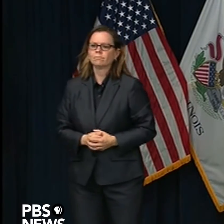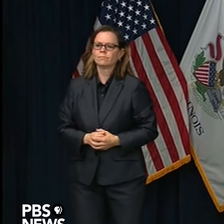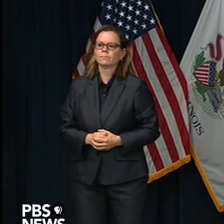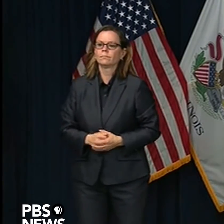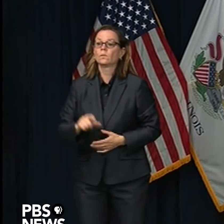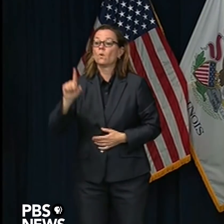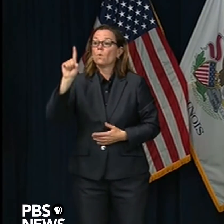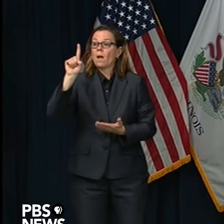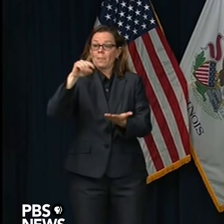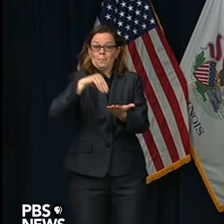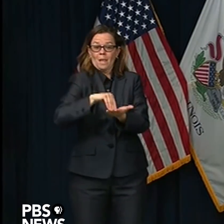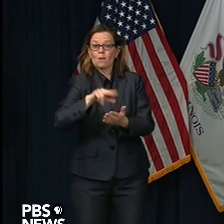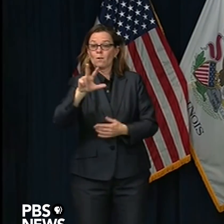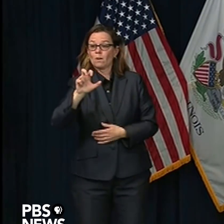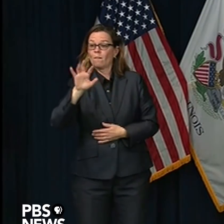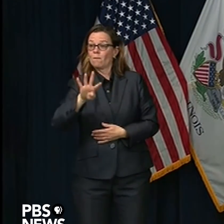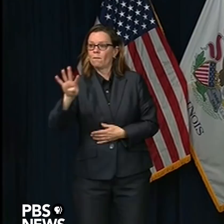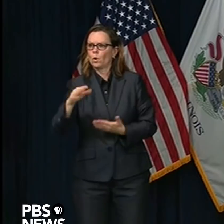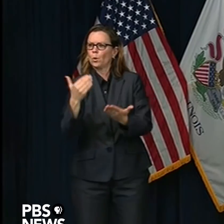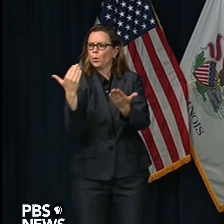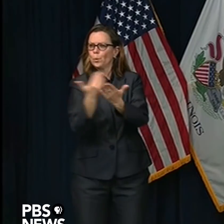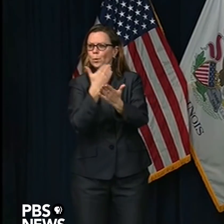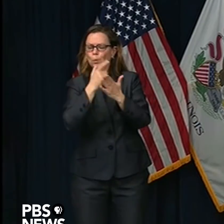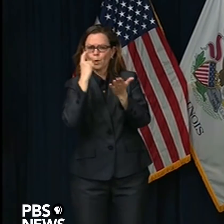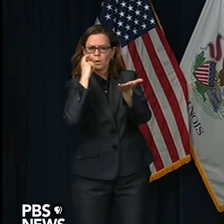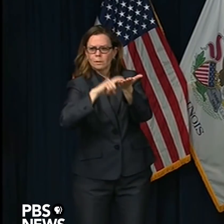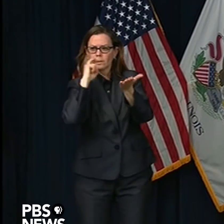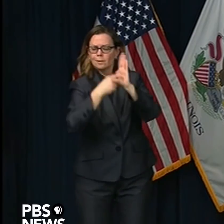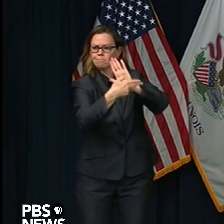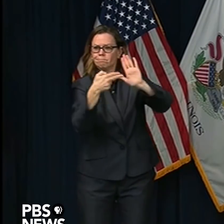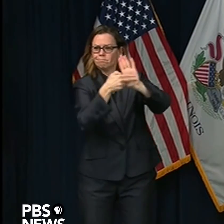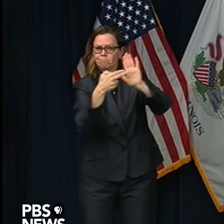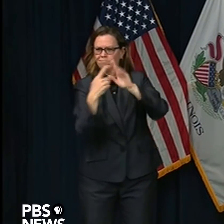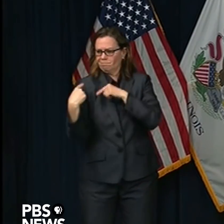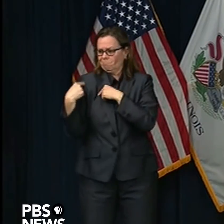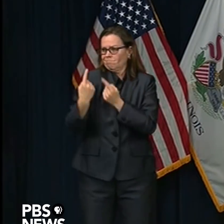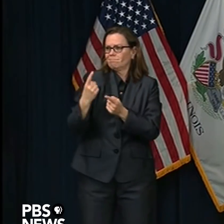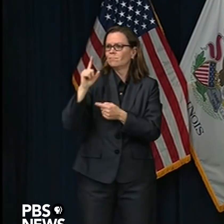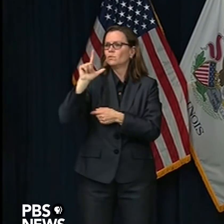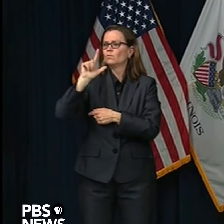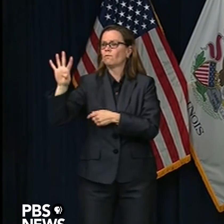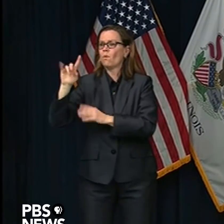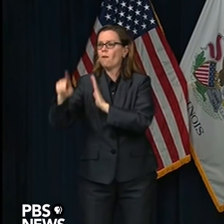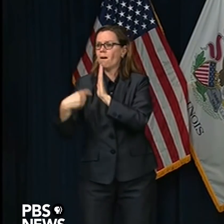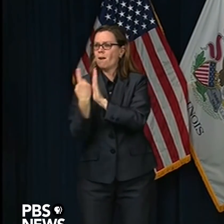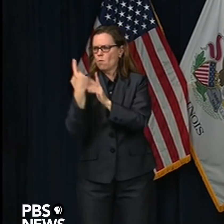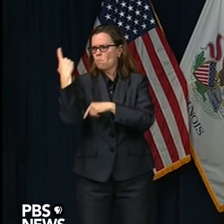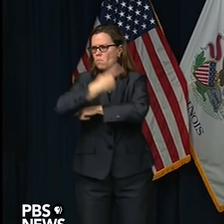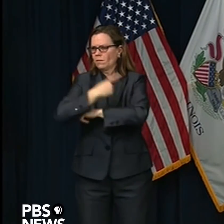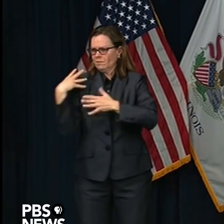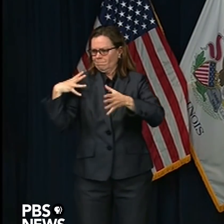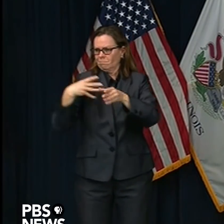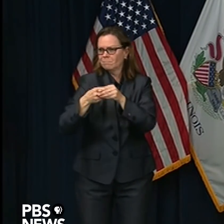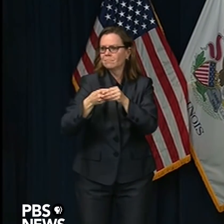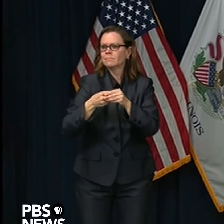reported in the last 24 hours, bringing our total case count to 16,422.